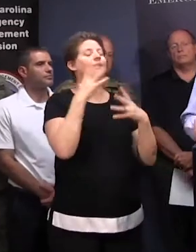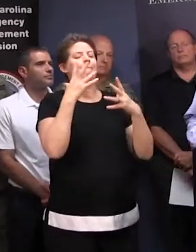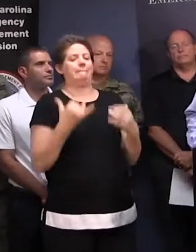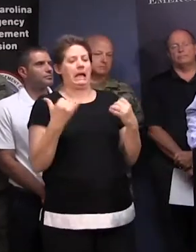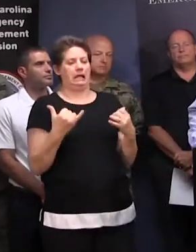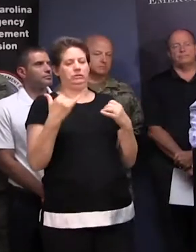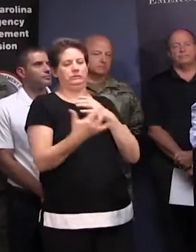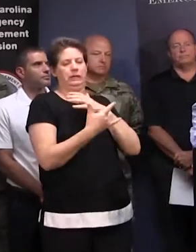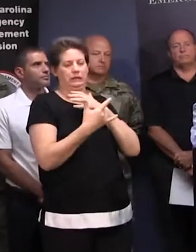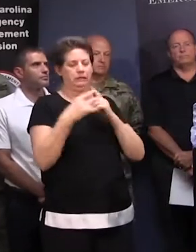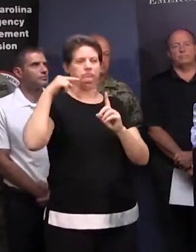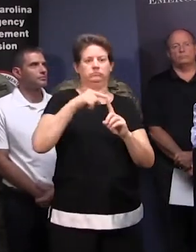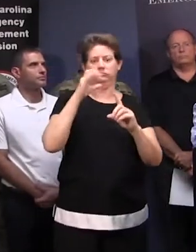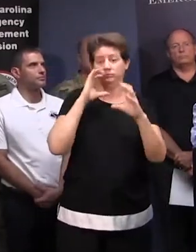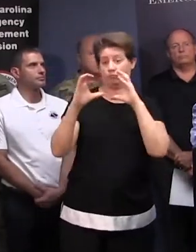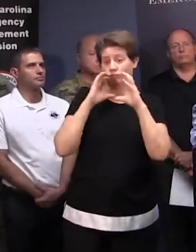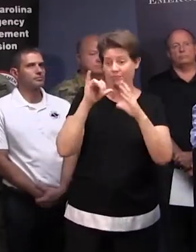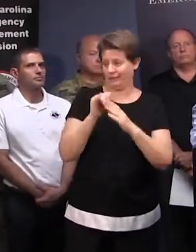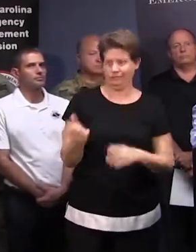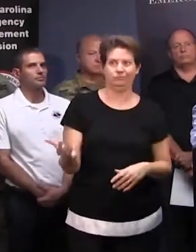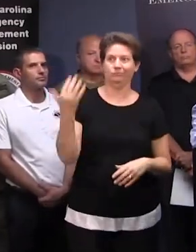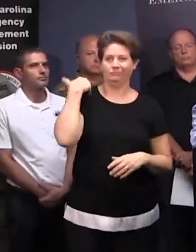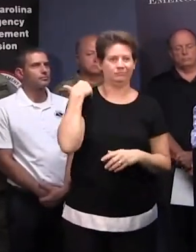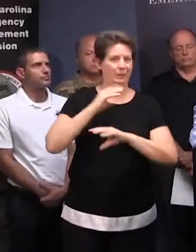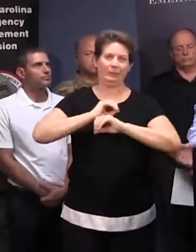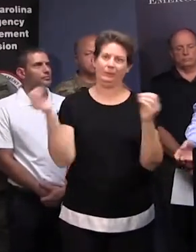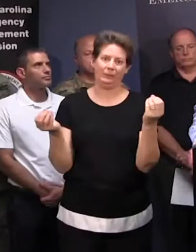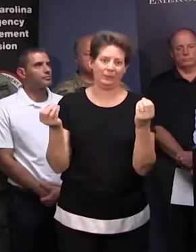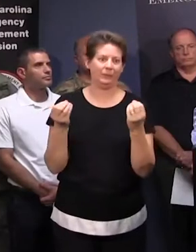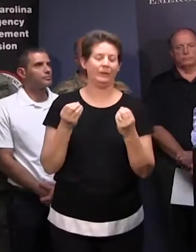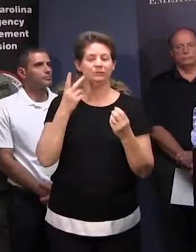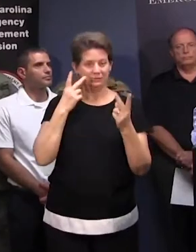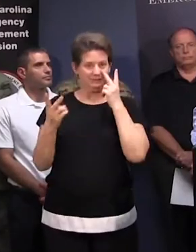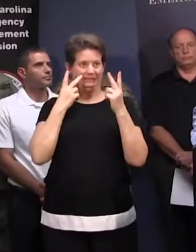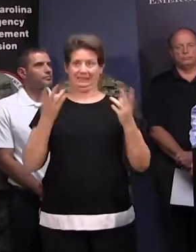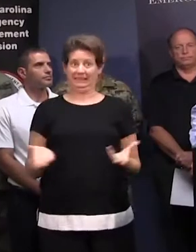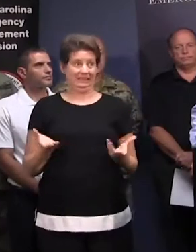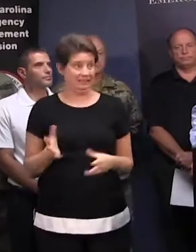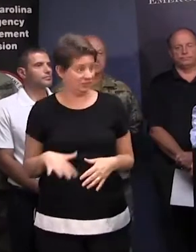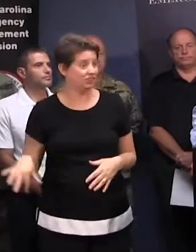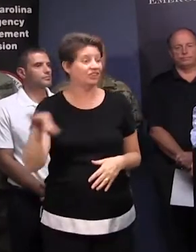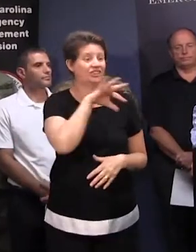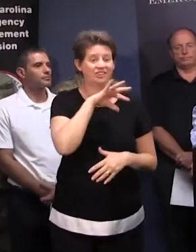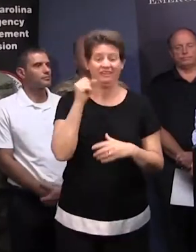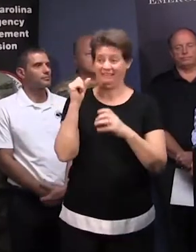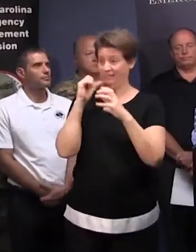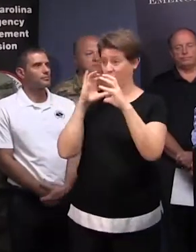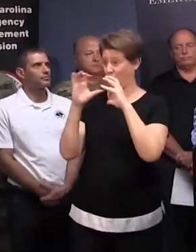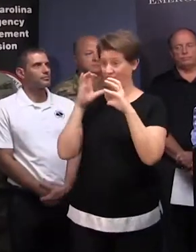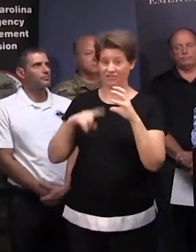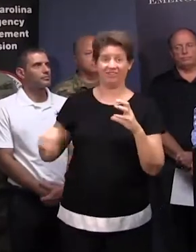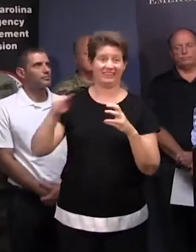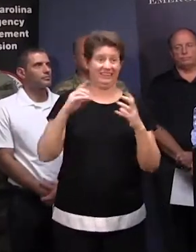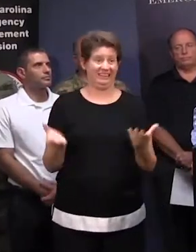particularly in communication, that we did not have years before. And as you can see from everyone here, and the communication network that